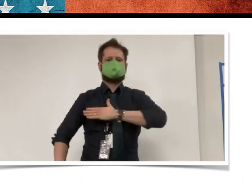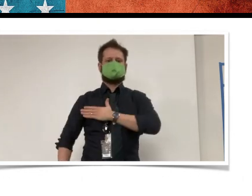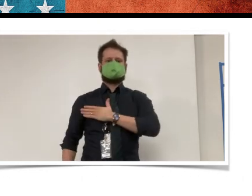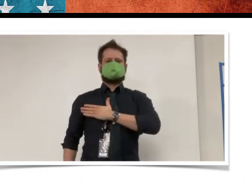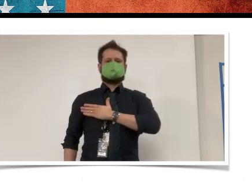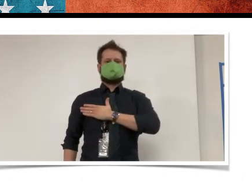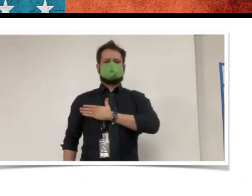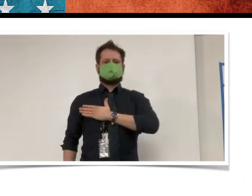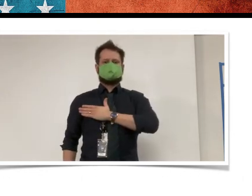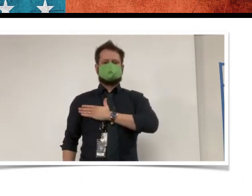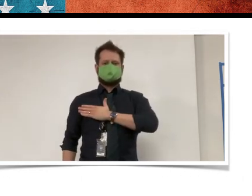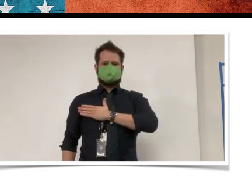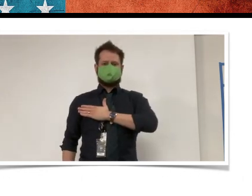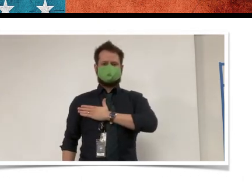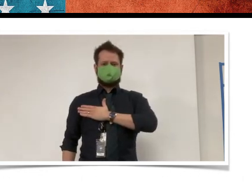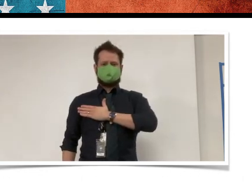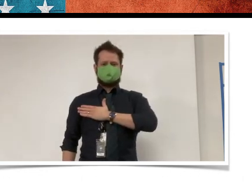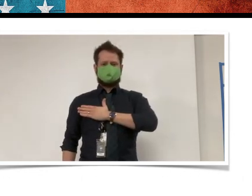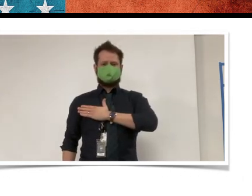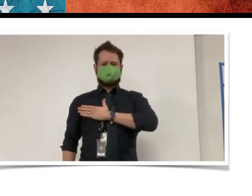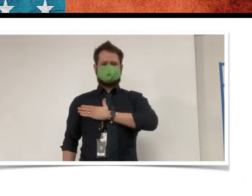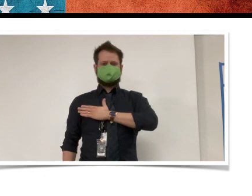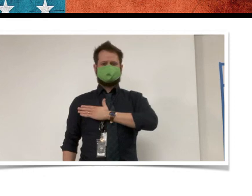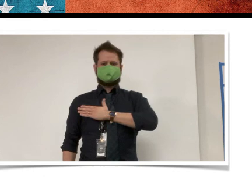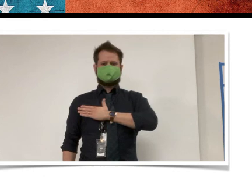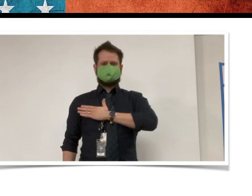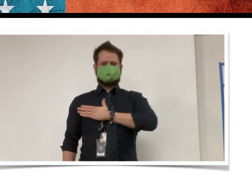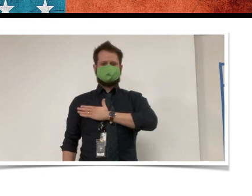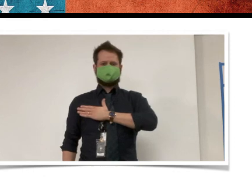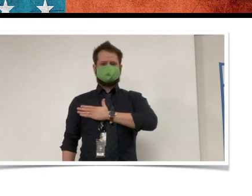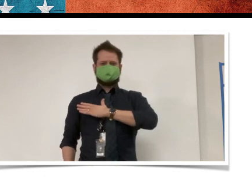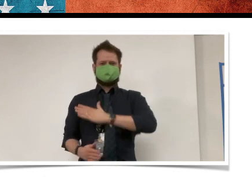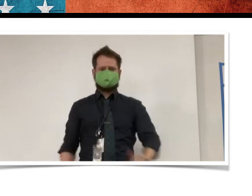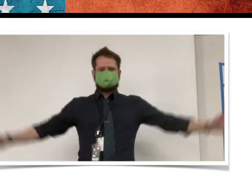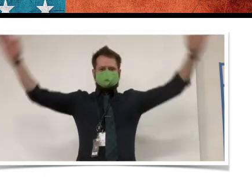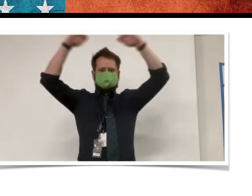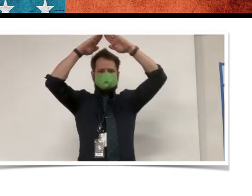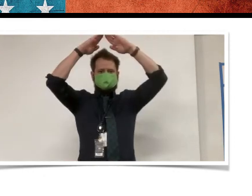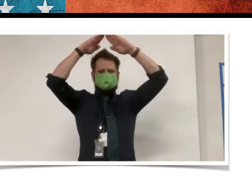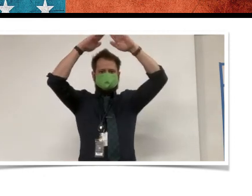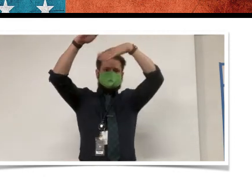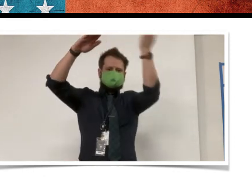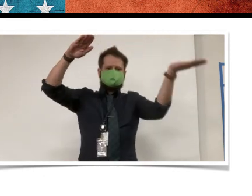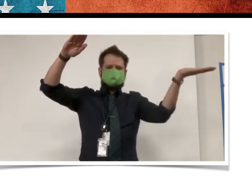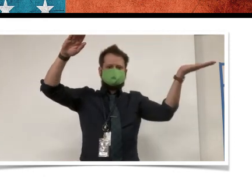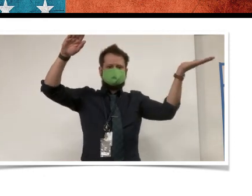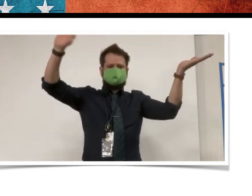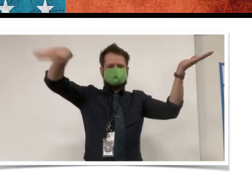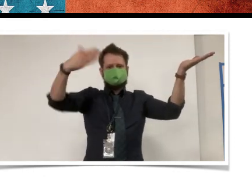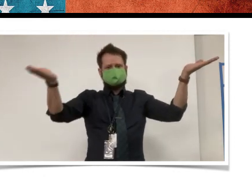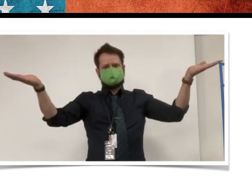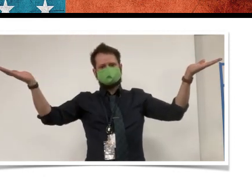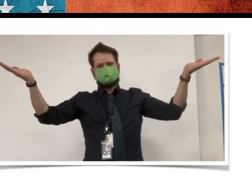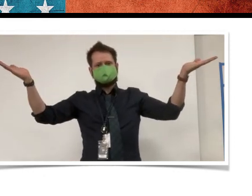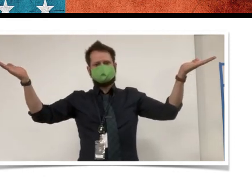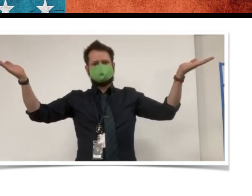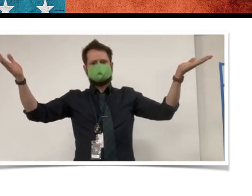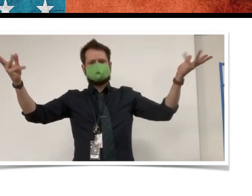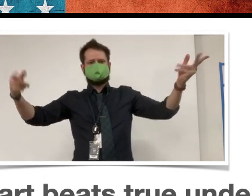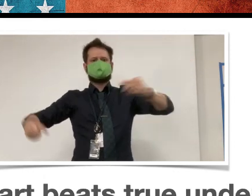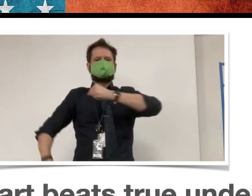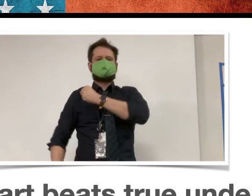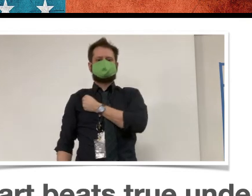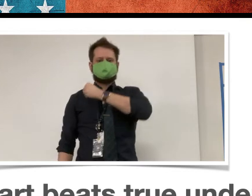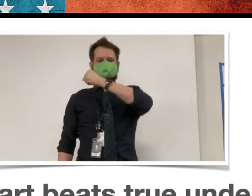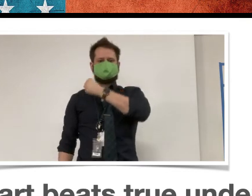You're the emblem of the land I love, the home of the free and the brave.